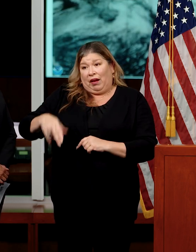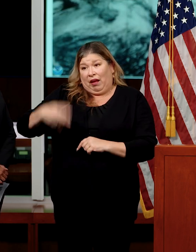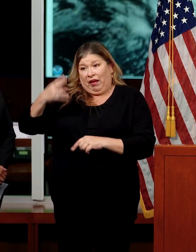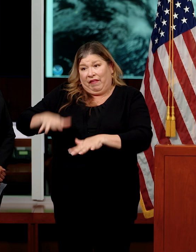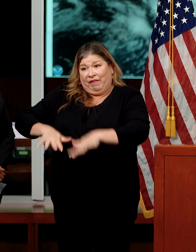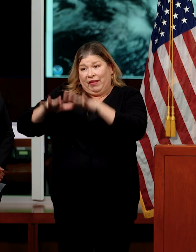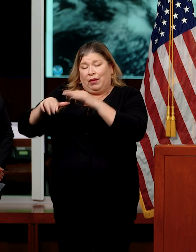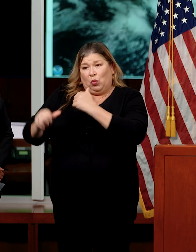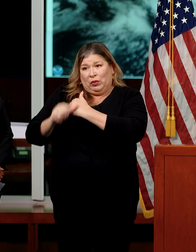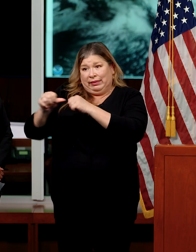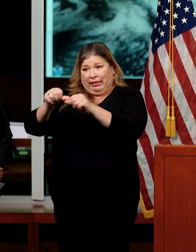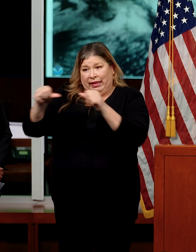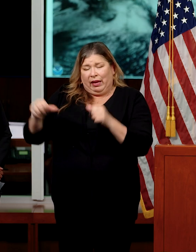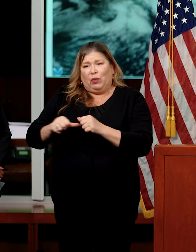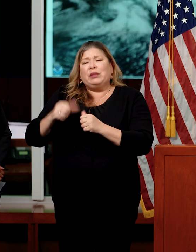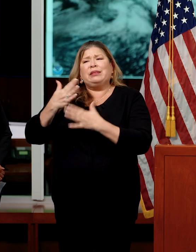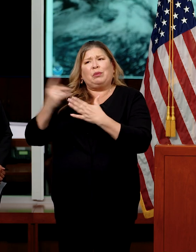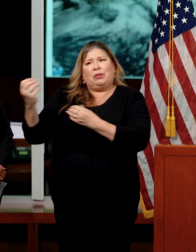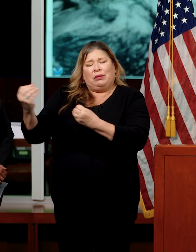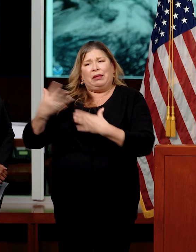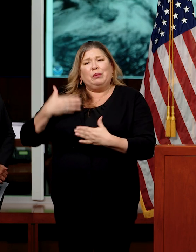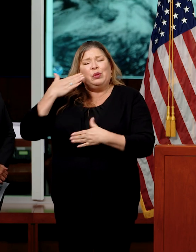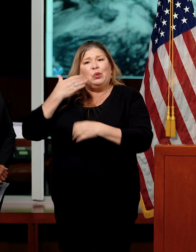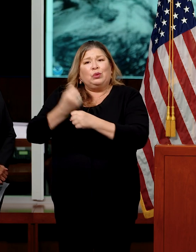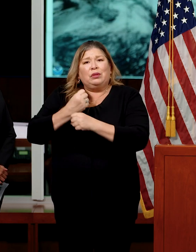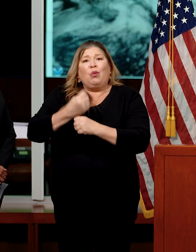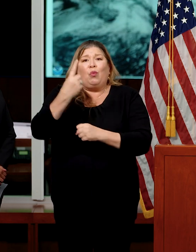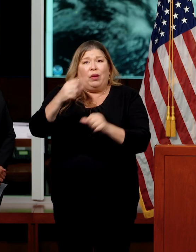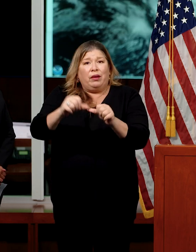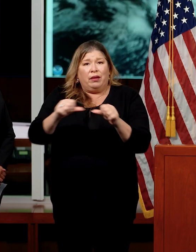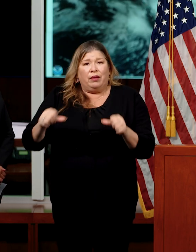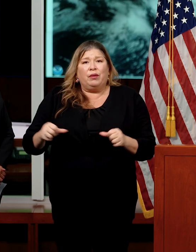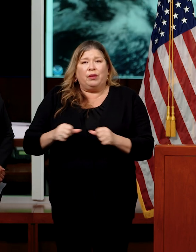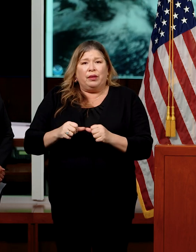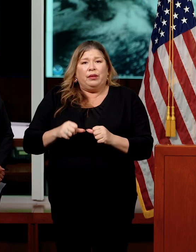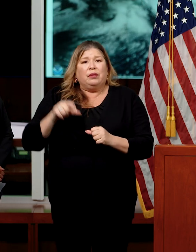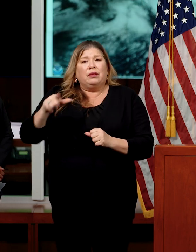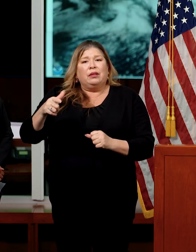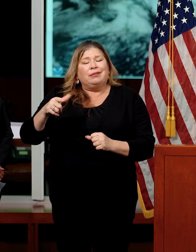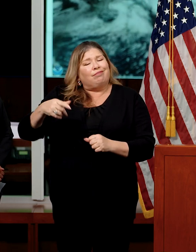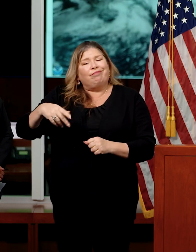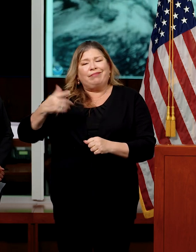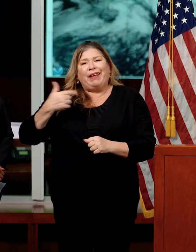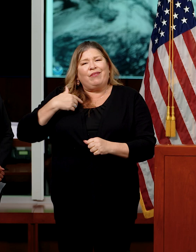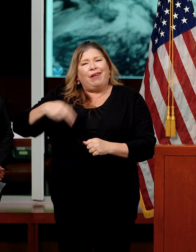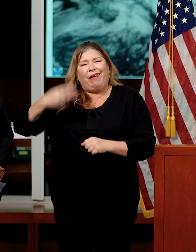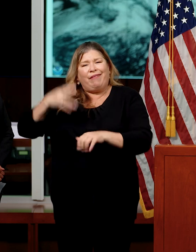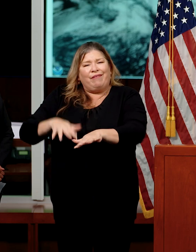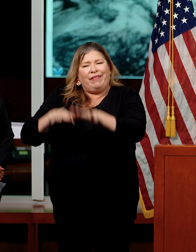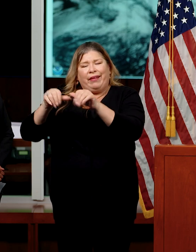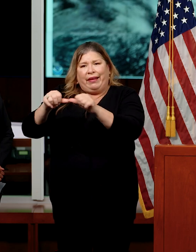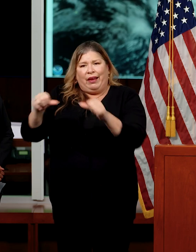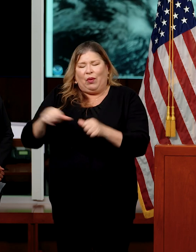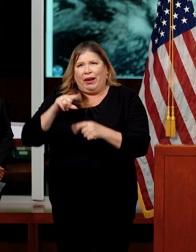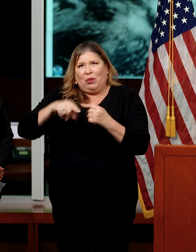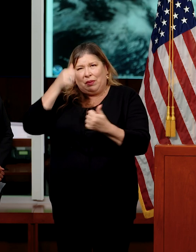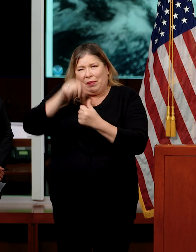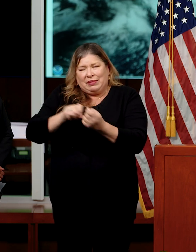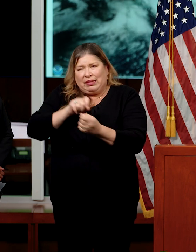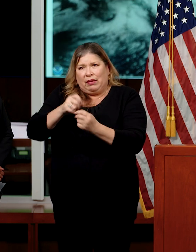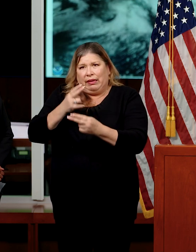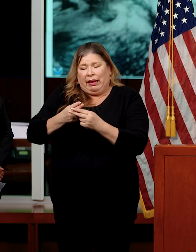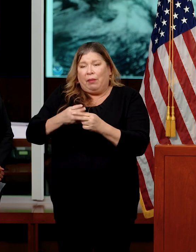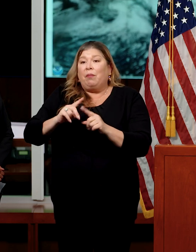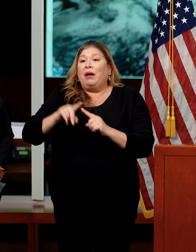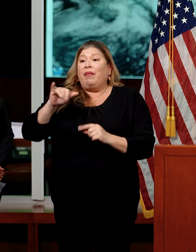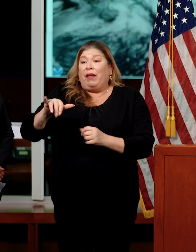I think I did get a stat earlier today that in one of the areas that isn't a special high flood, I don't remember the exact place, and we can certainly get this, but it was like